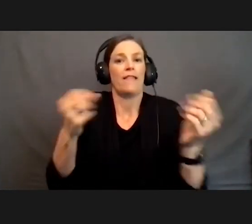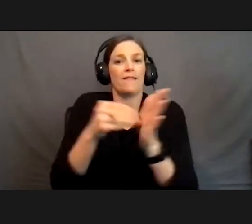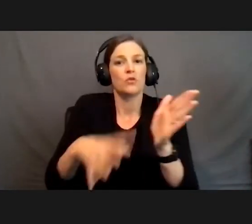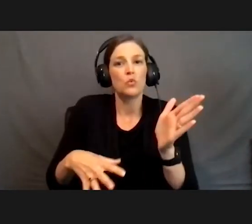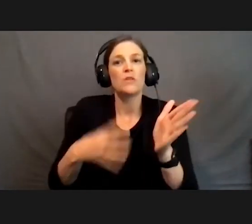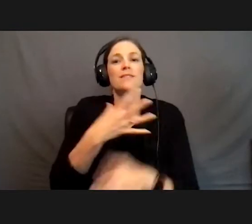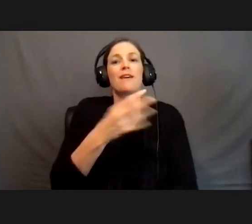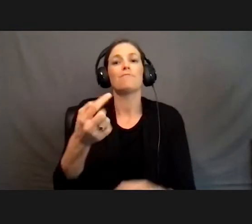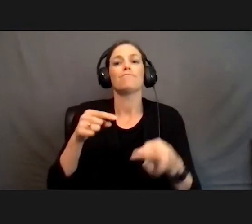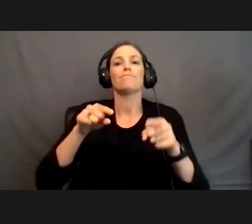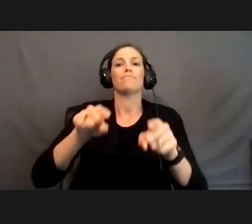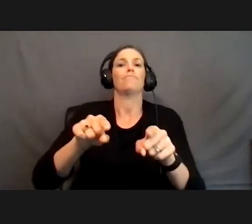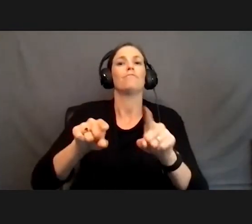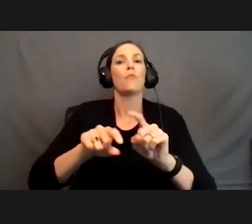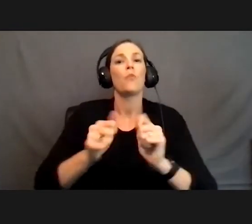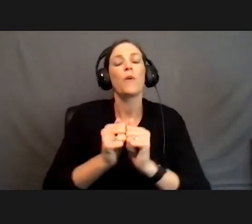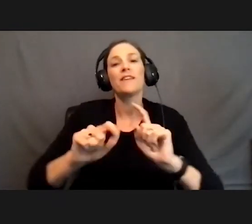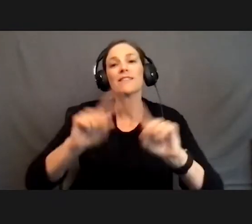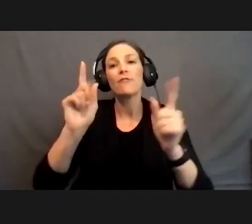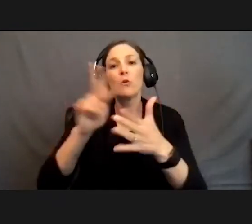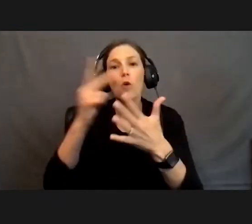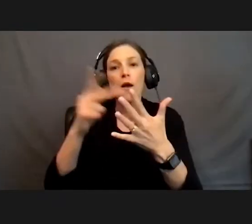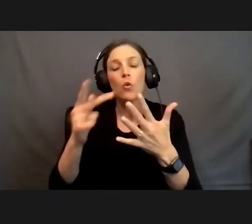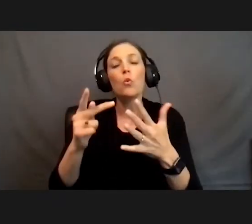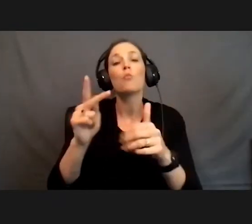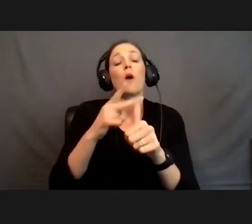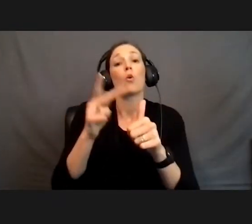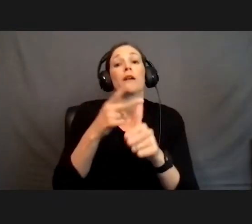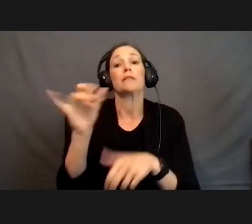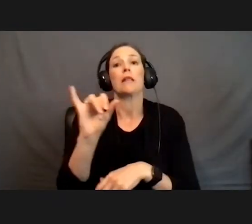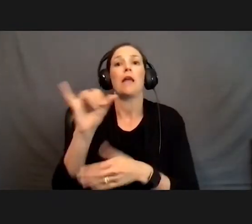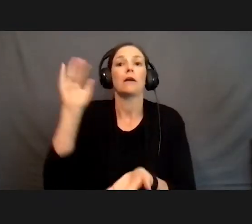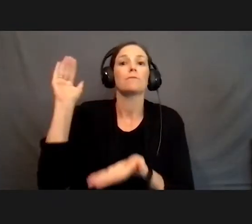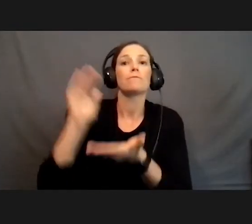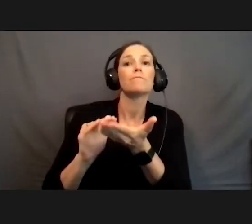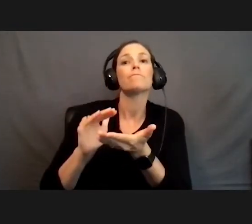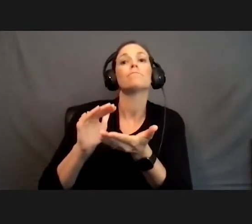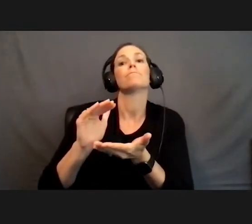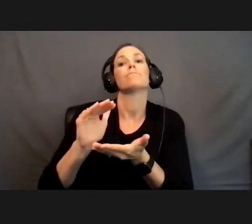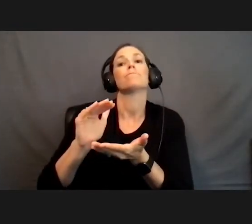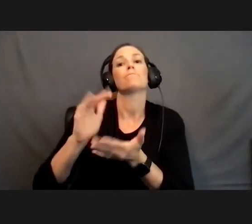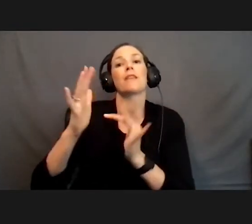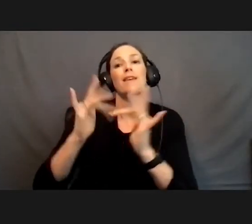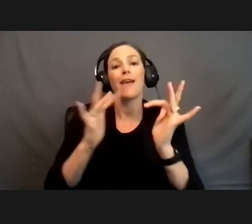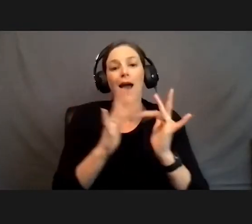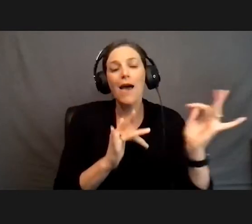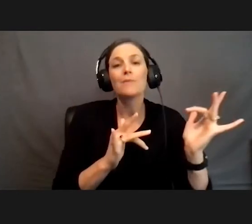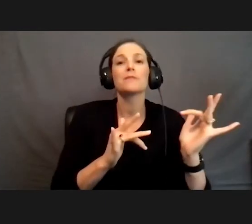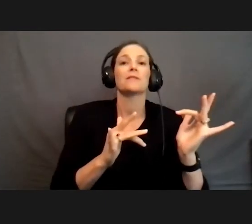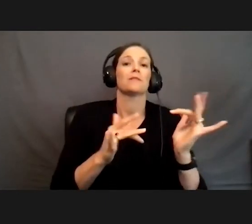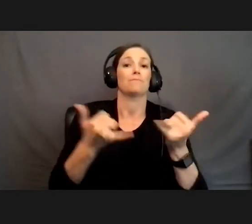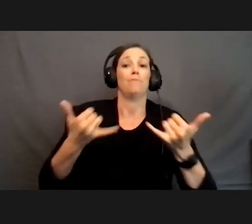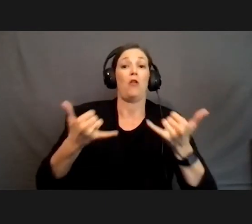the different chance or priorities, such as reducing equity gaps, modernizing ACC's technology resources, and providing